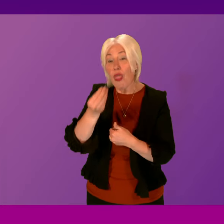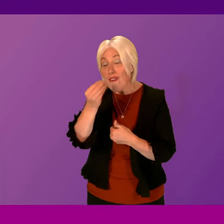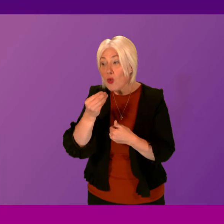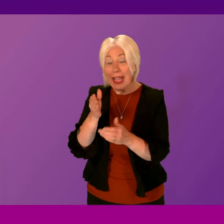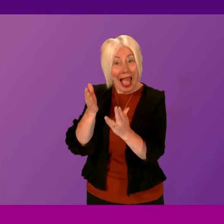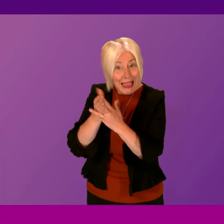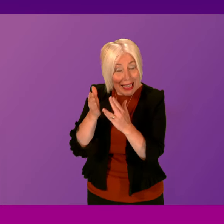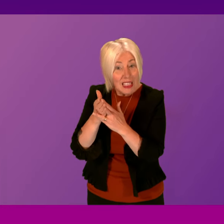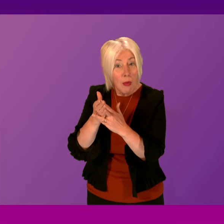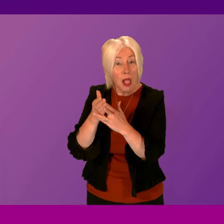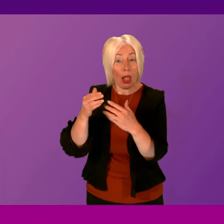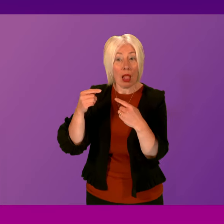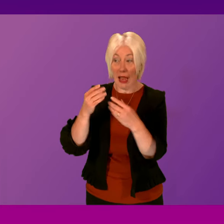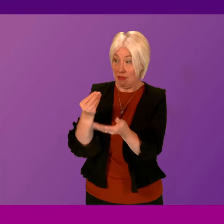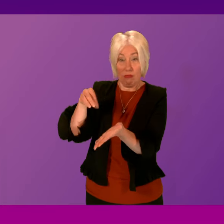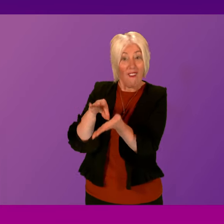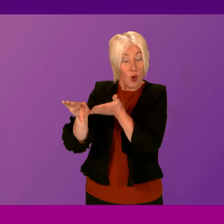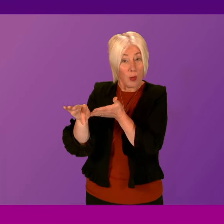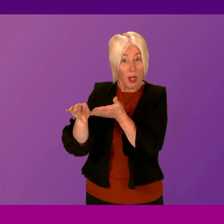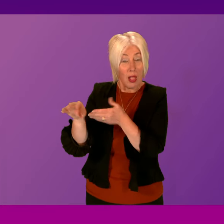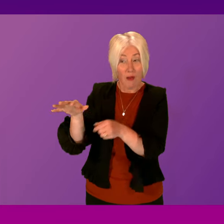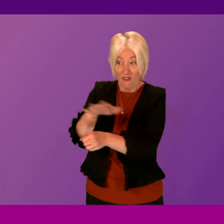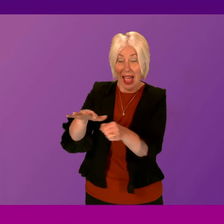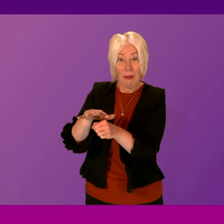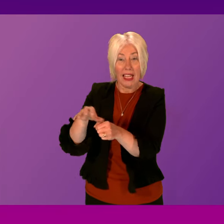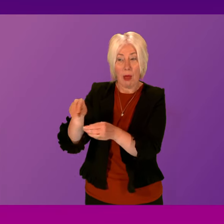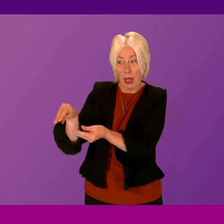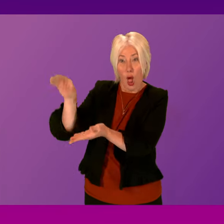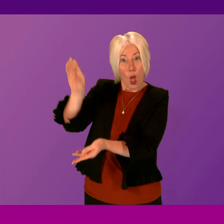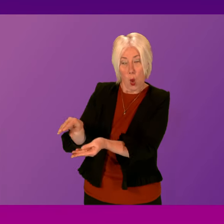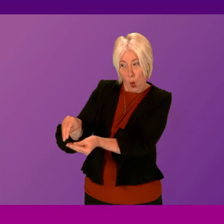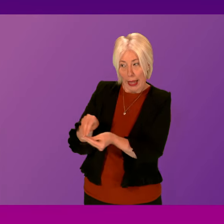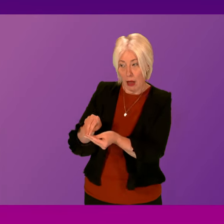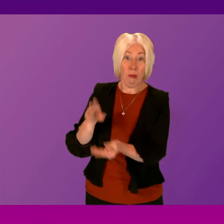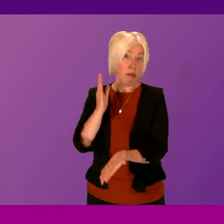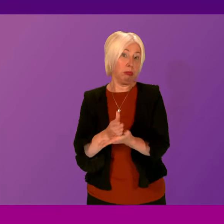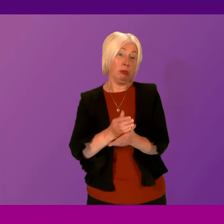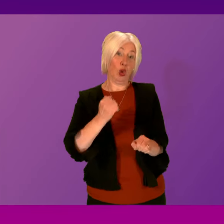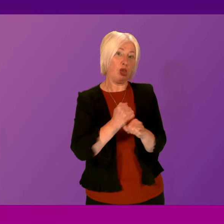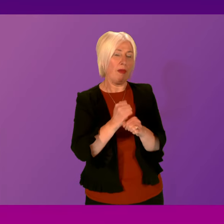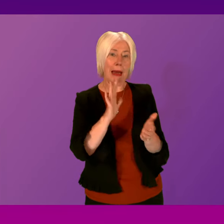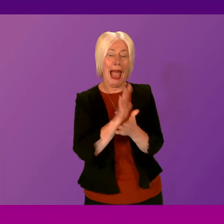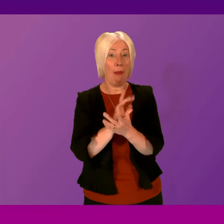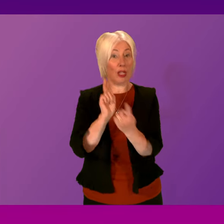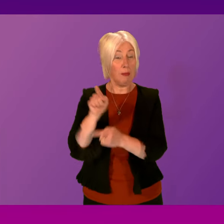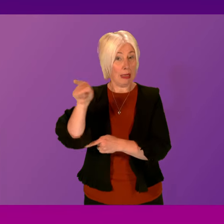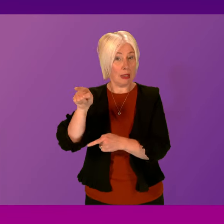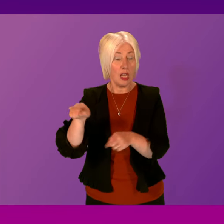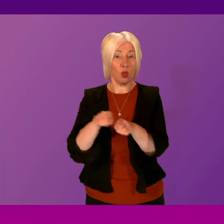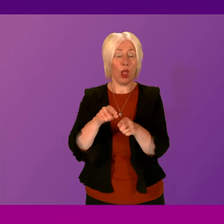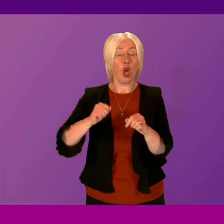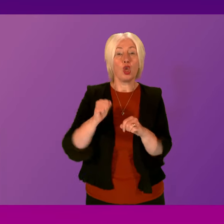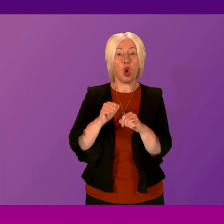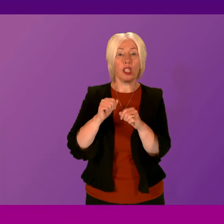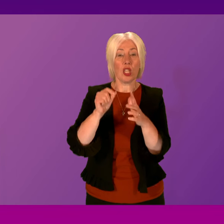affordable to low-income families. First Minister. Of course, the Scottish Government would be more than happy to meet with Bob Doris, the Scottish Pantry Network